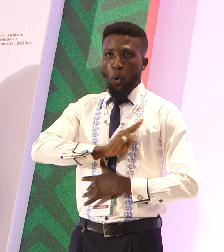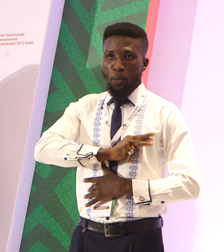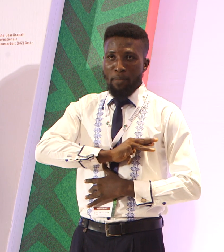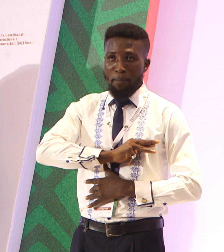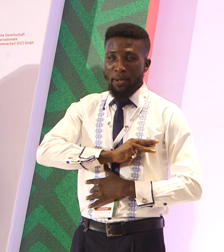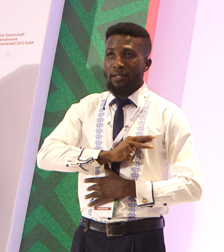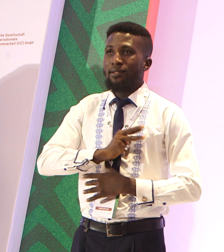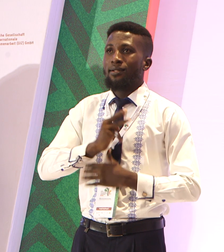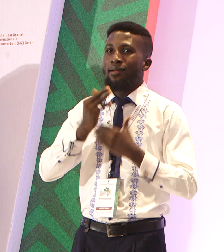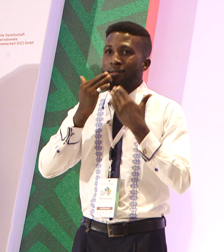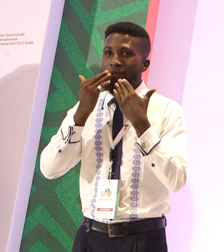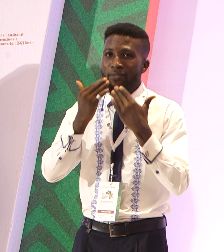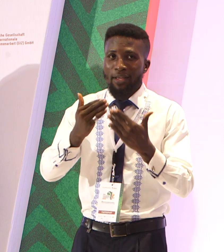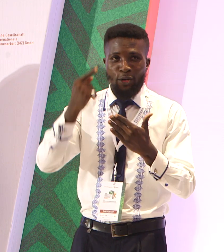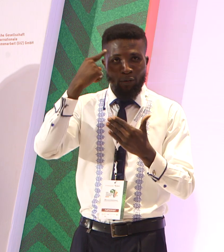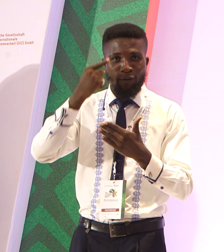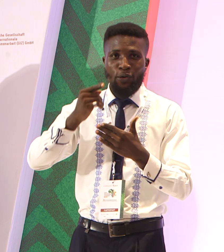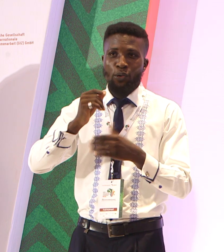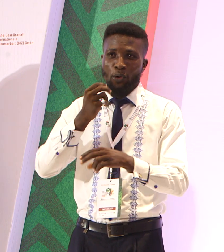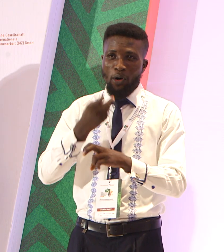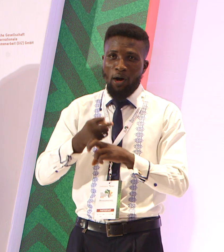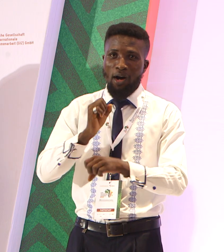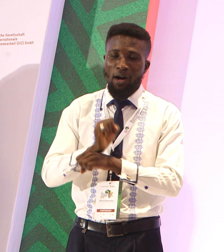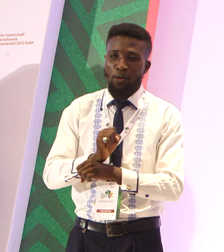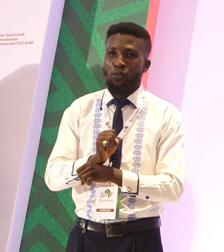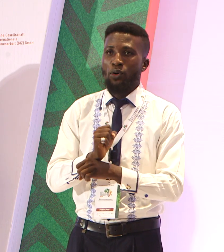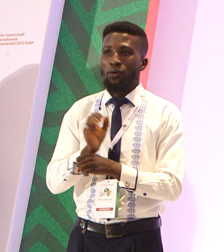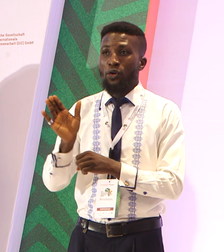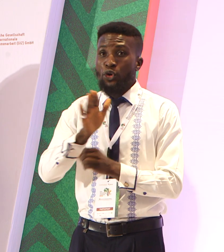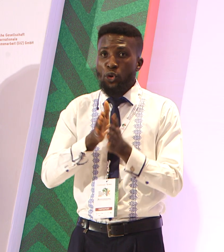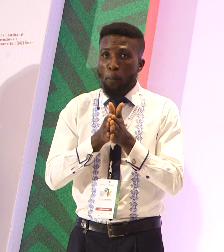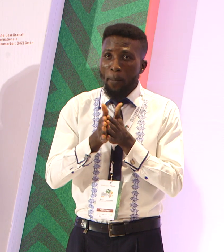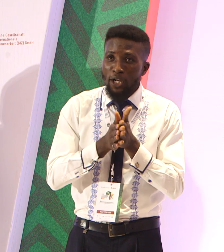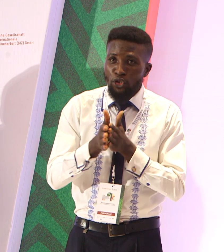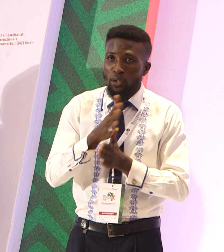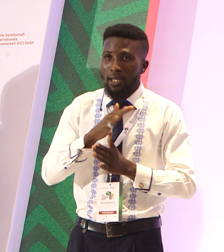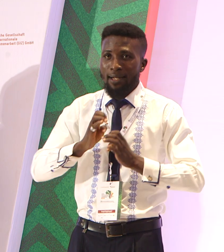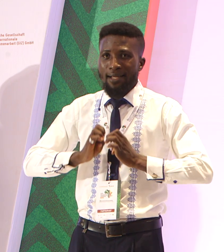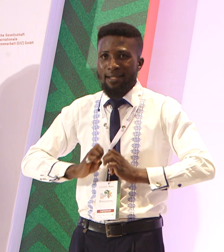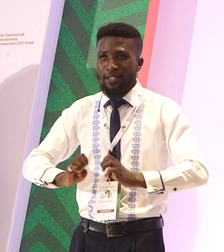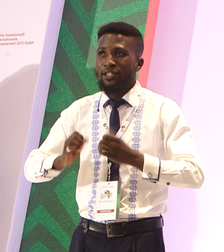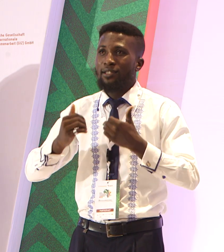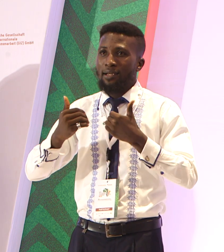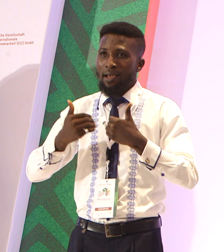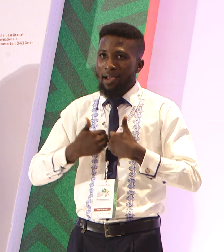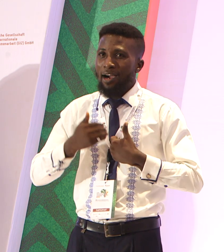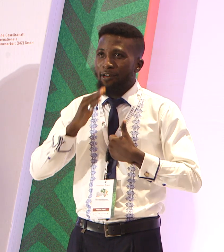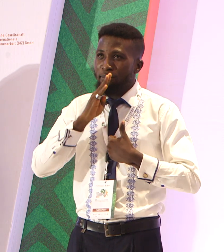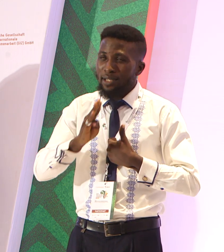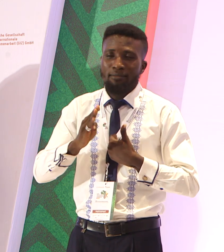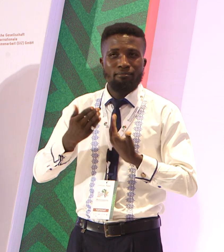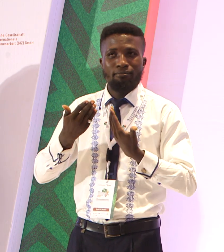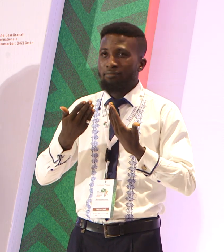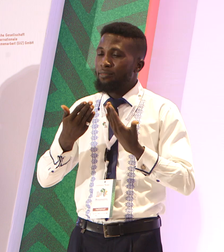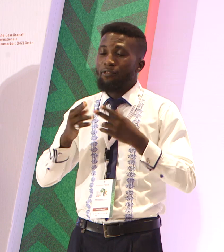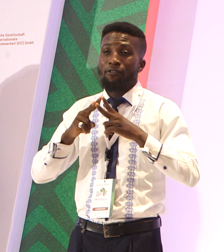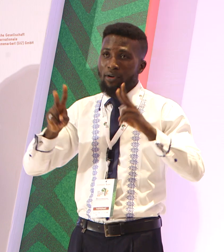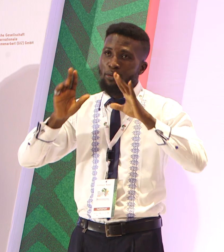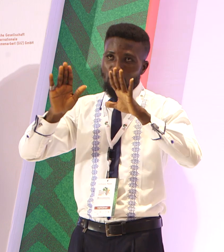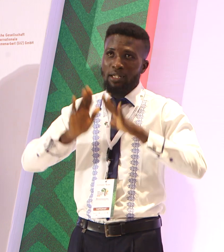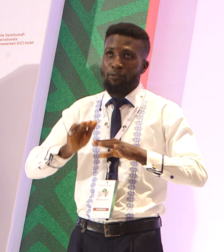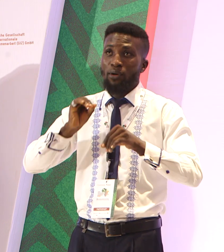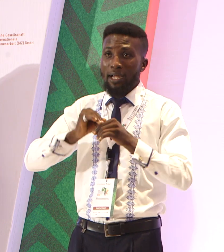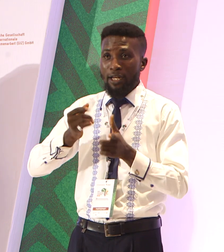thank you for your hard work and enthusiasm. Your passion and energy have been invaluable in ensuring the smooth running of this conference.